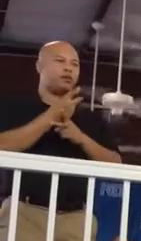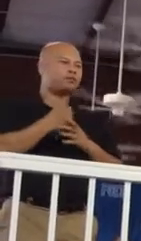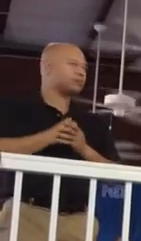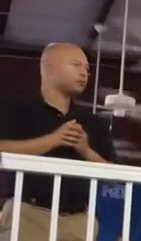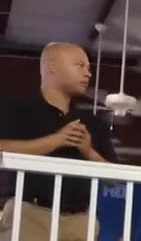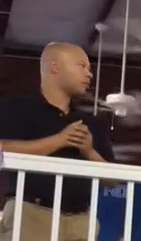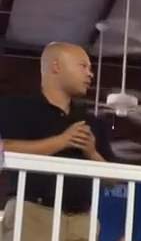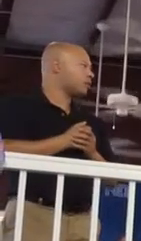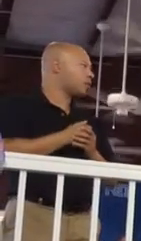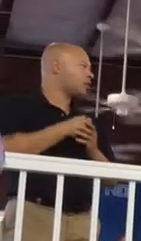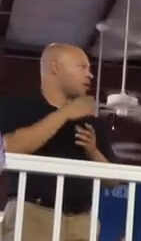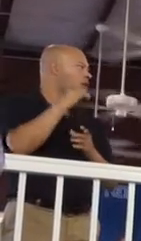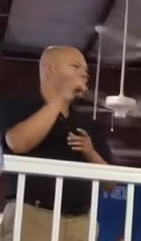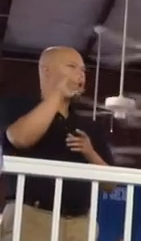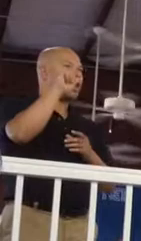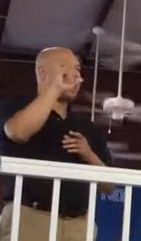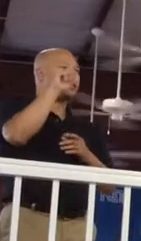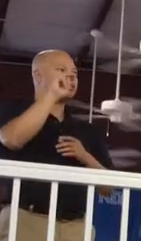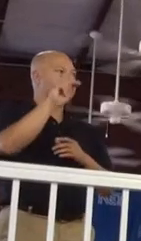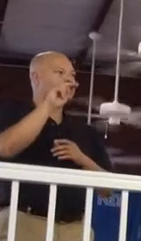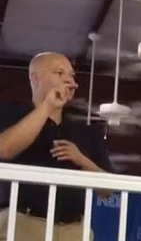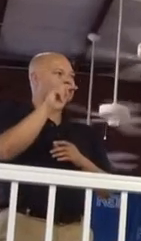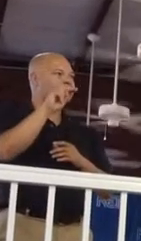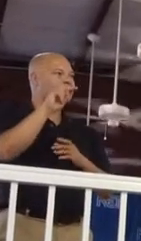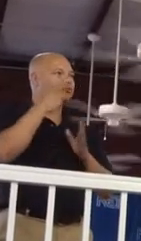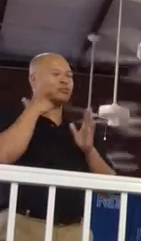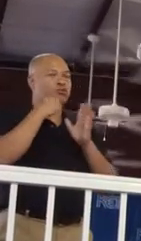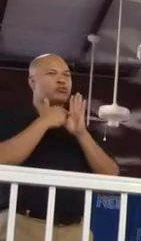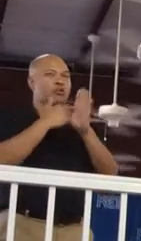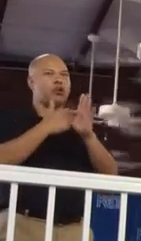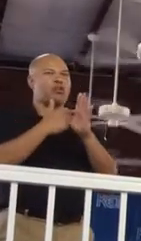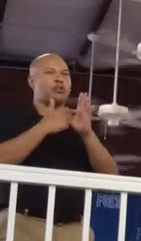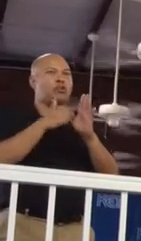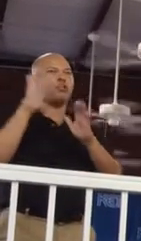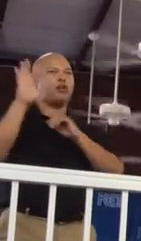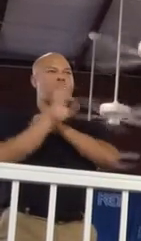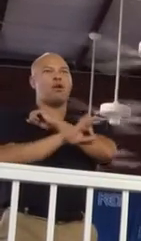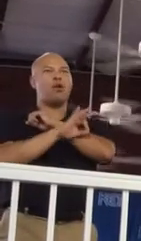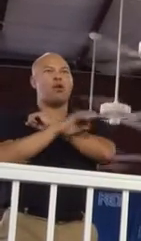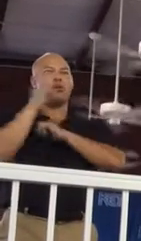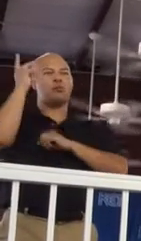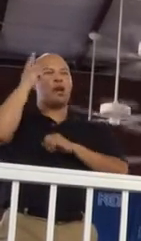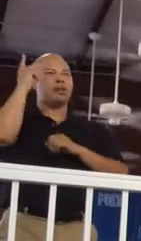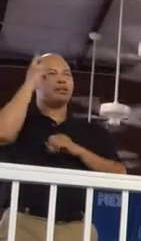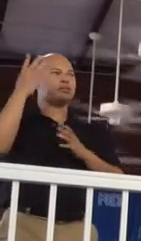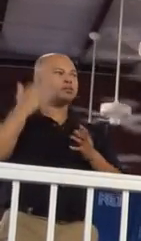And Allison Lundgren-Grimes unveils her foreign policy.